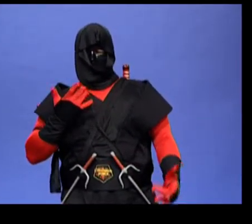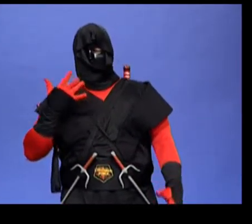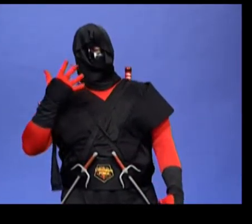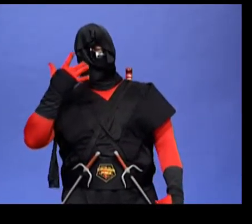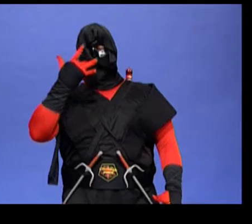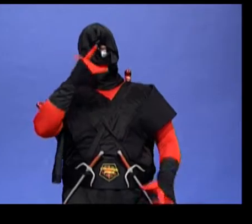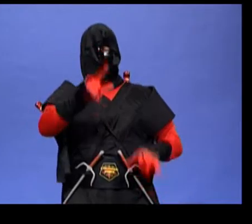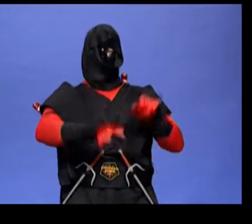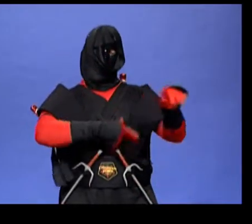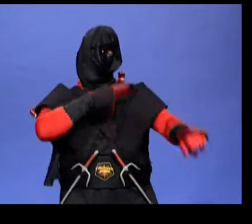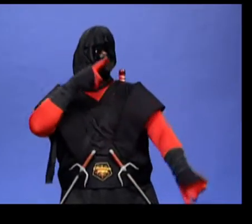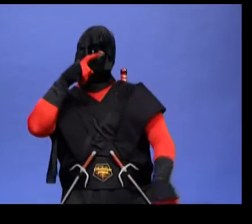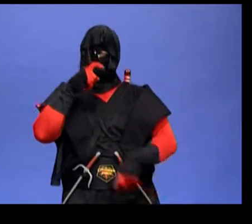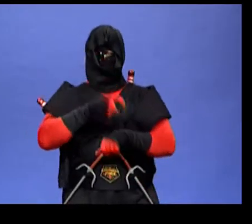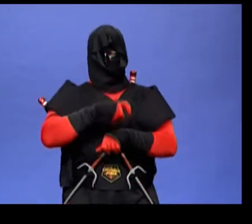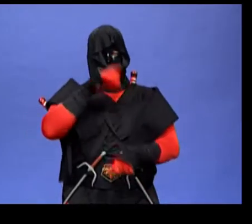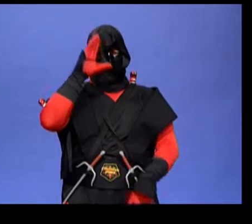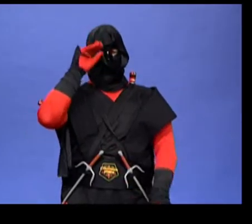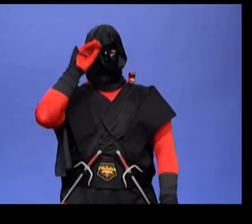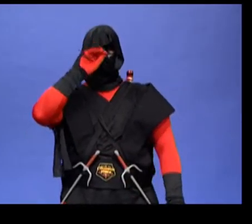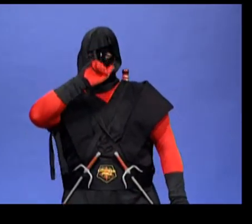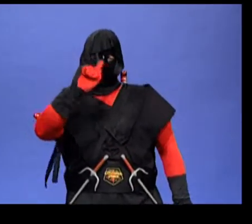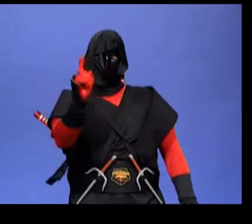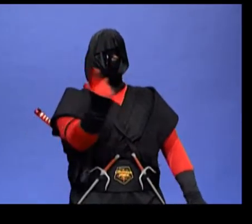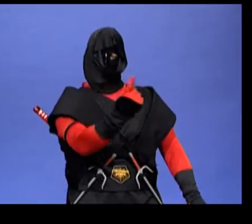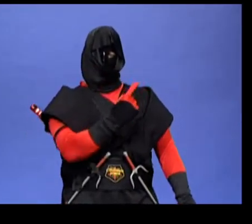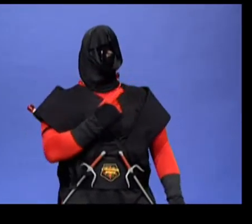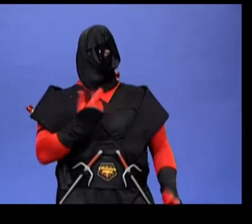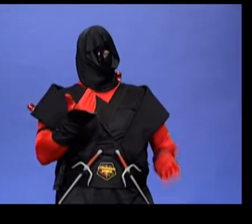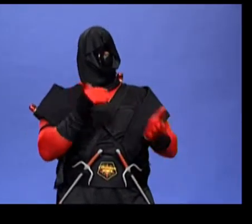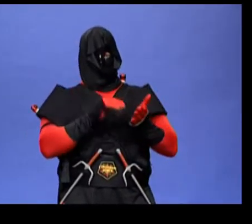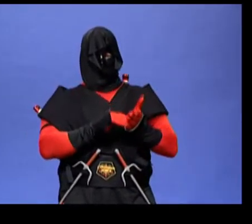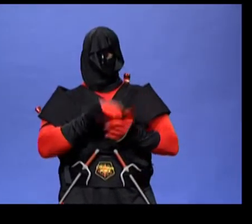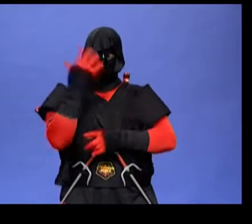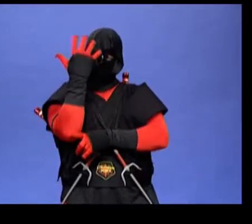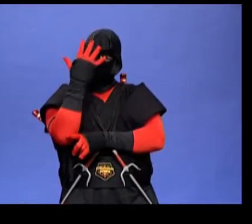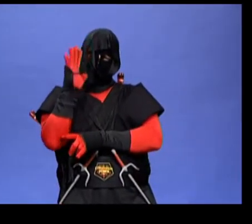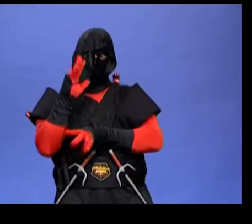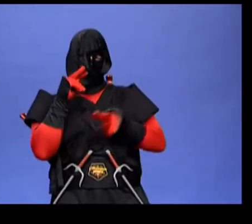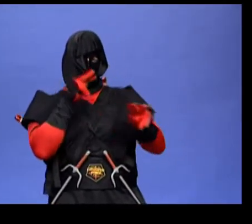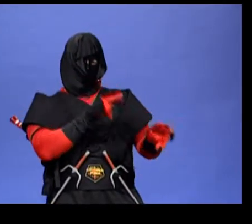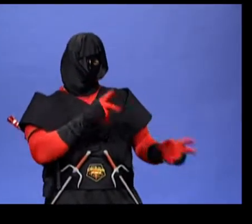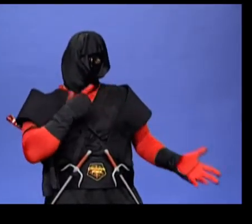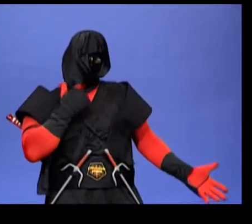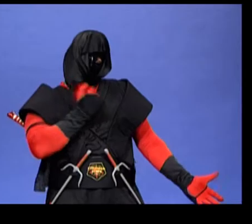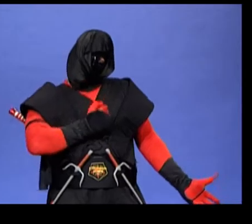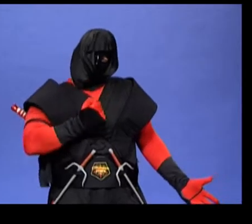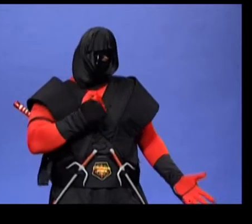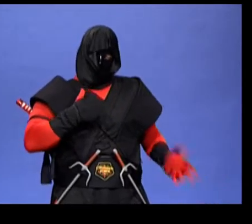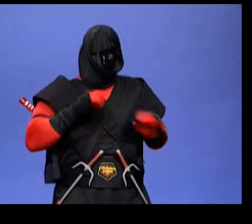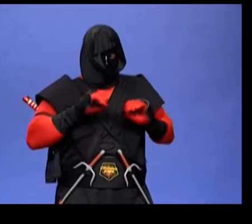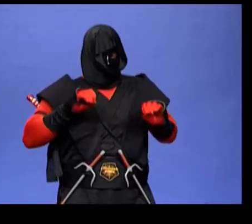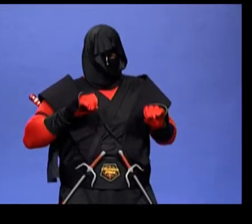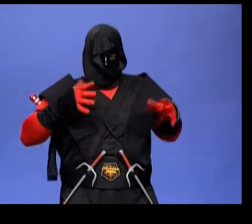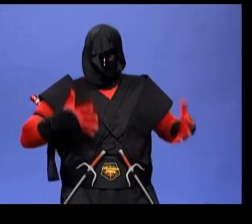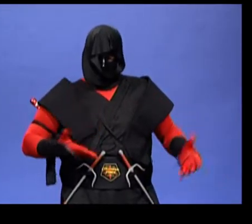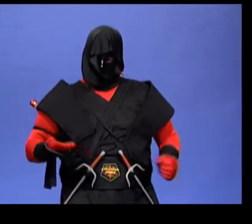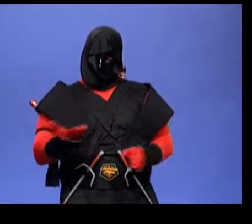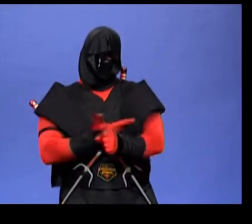And after a long time, the boy came back again. I am sorry, boy, said the tree. But I have nothing left to